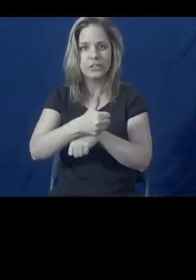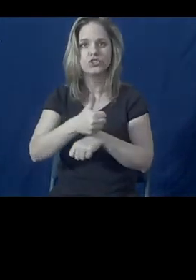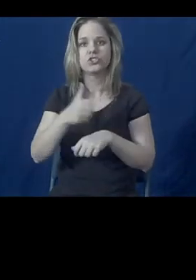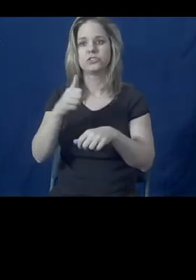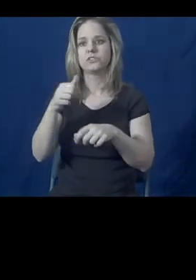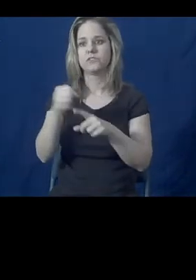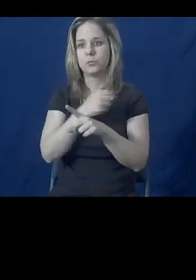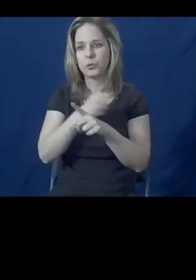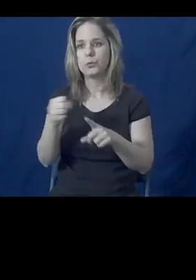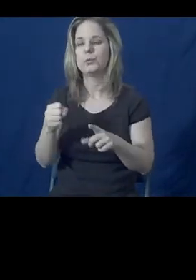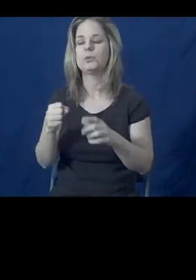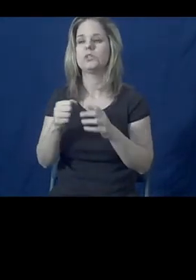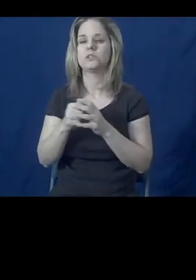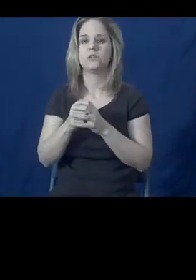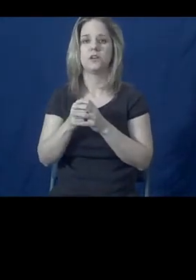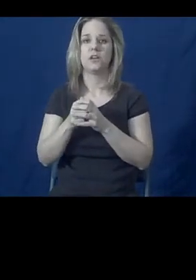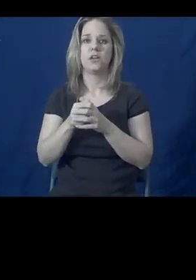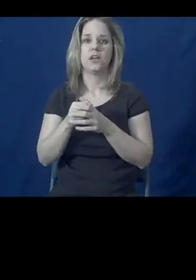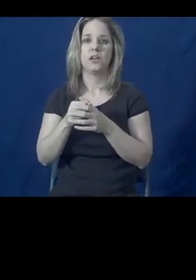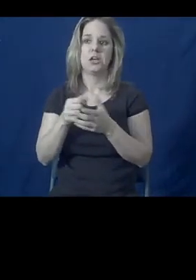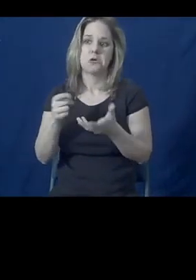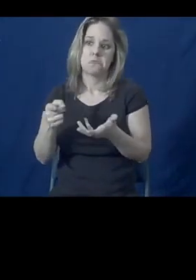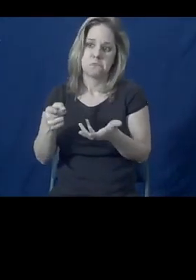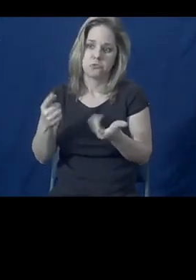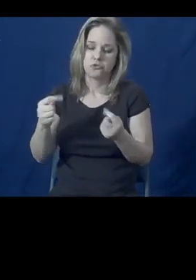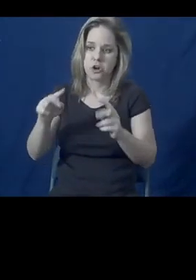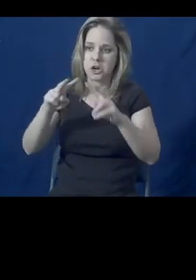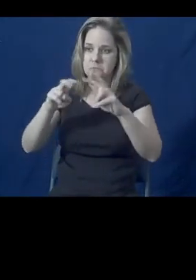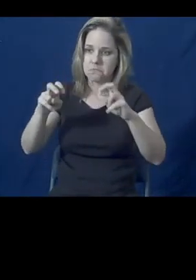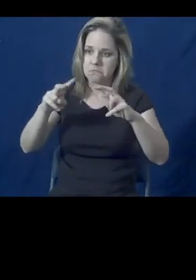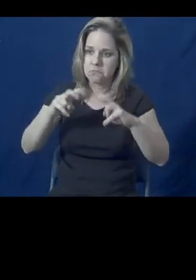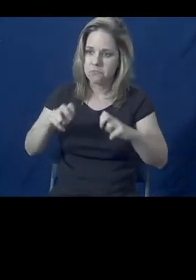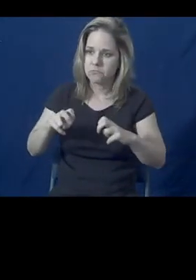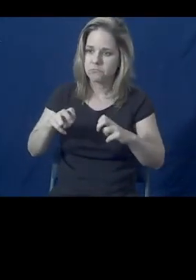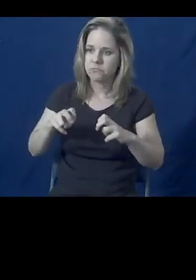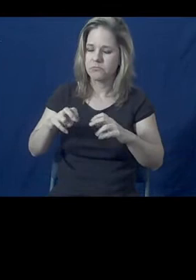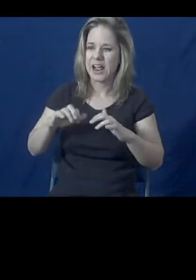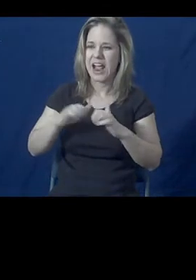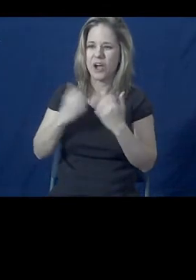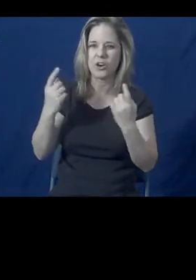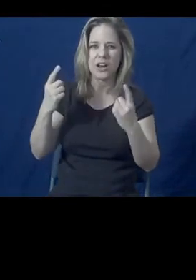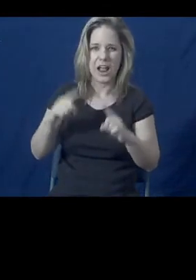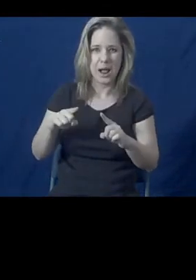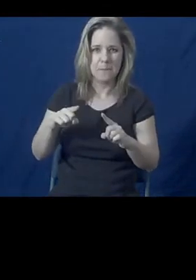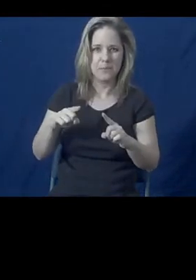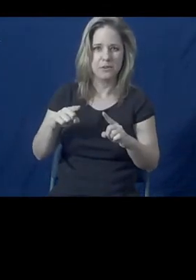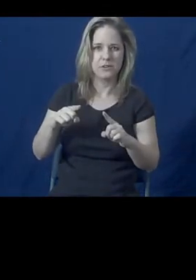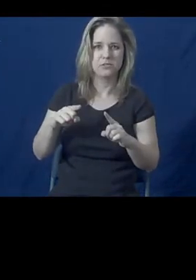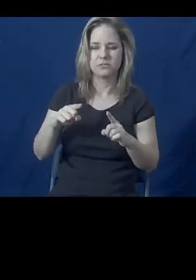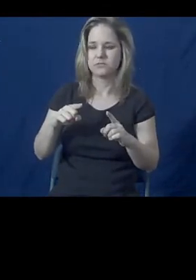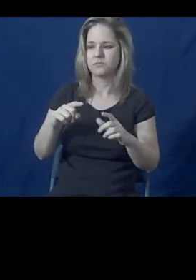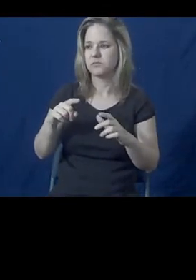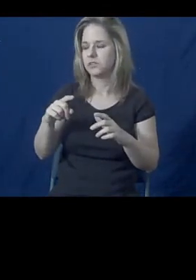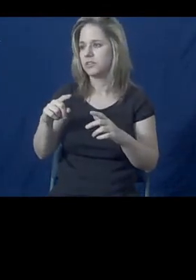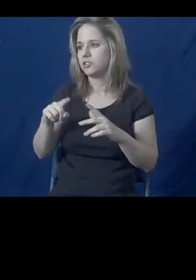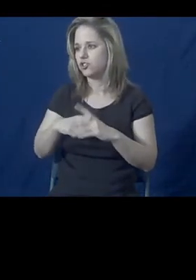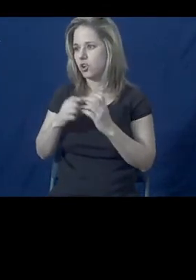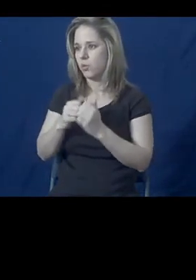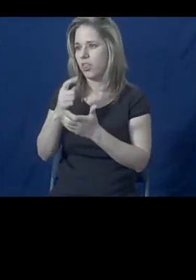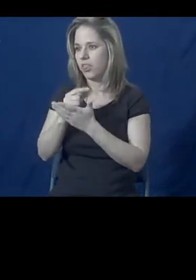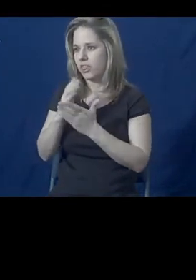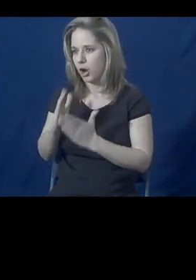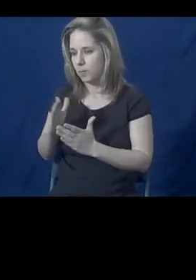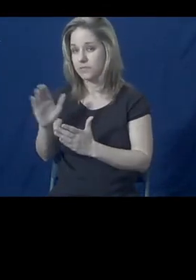and to kind of look at the progression that the client had had with her therapist from a mental health perspective